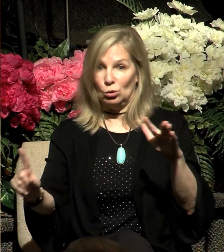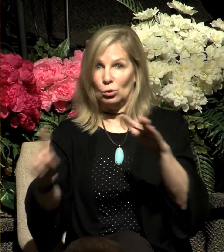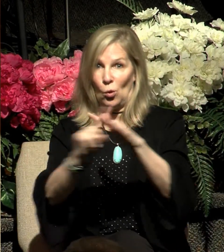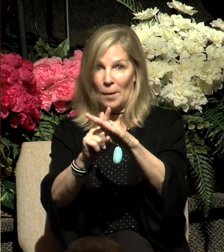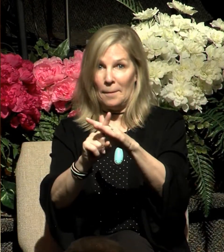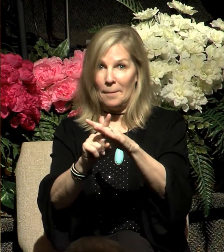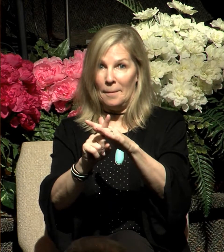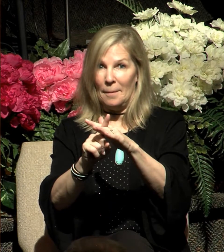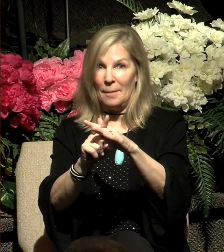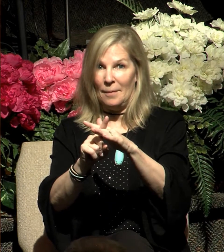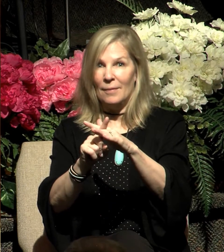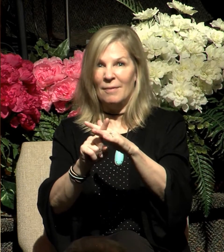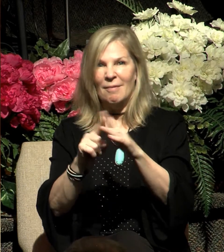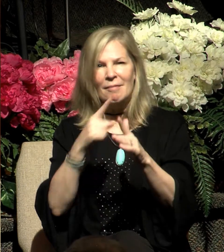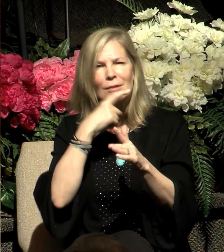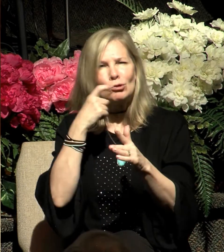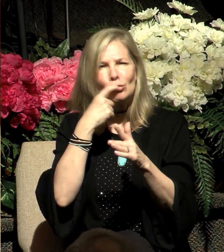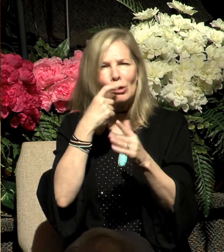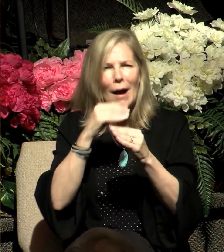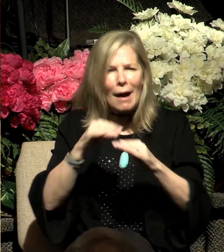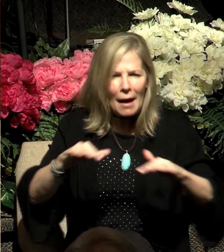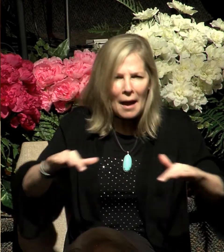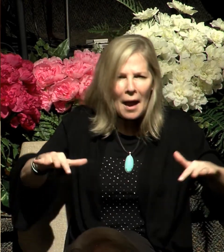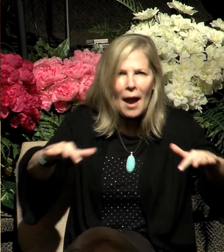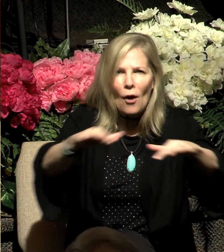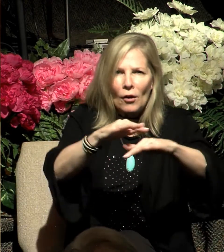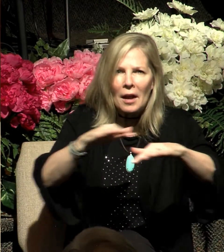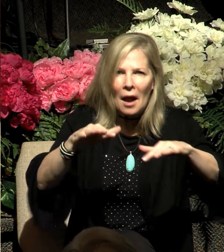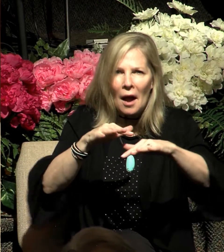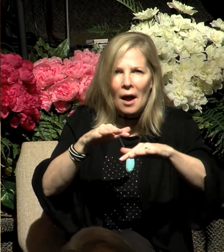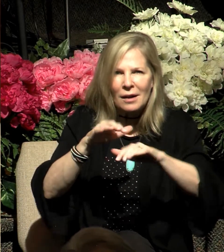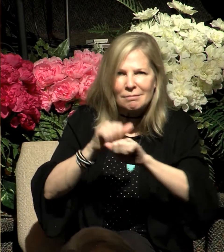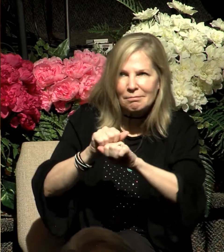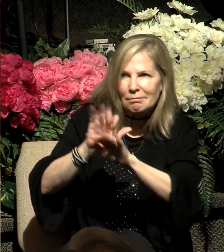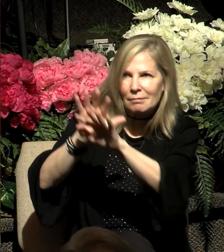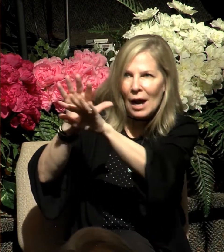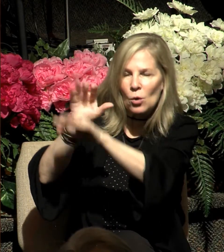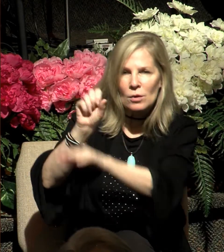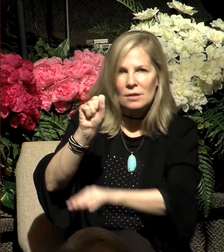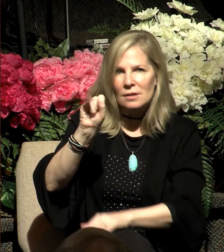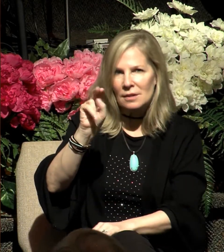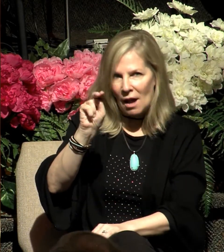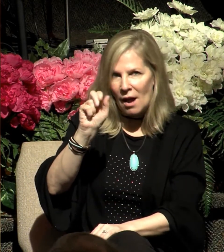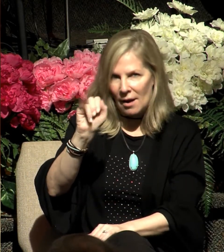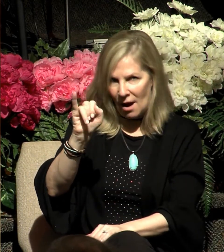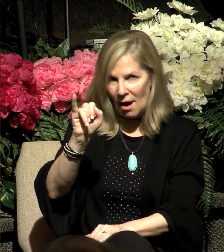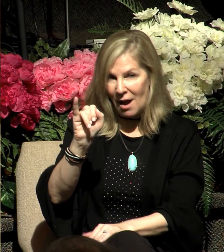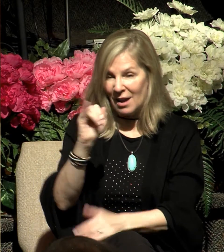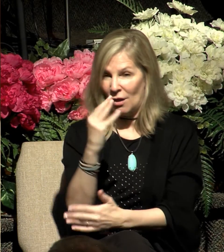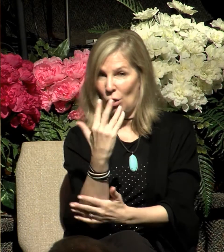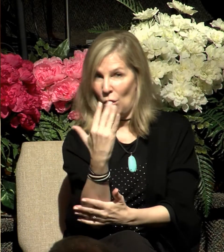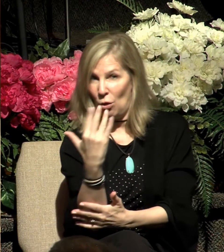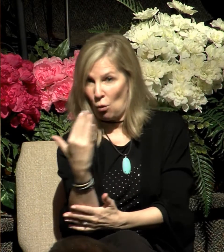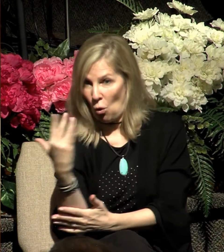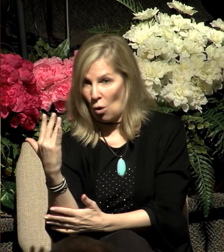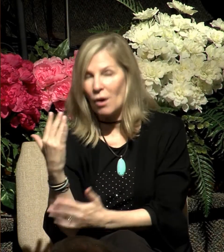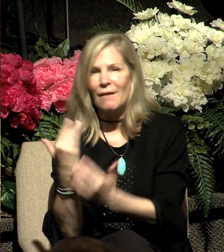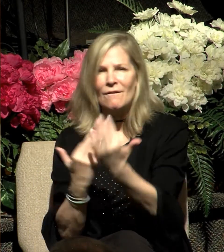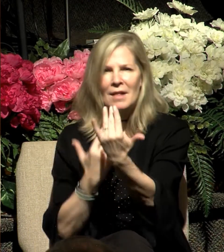in the wilderness of Mount Sinai in the flame of a burning thorn bush. Exodus 3, 1 and 2